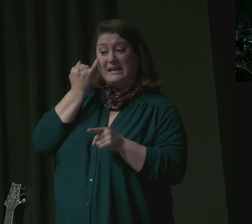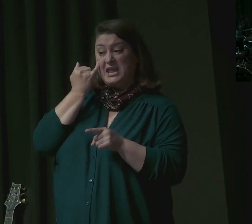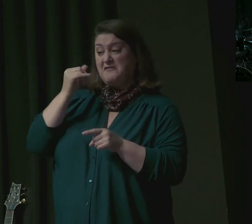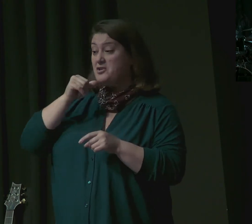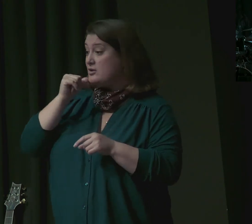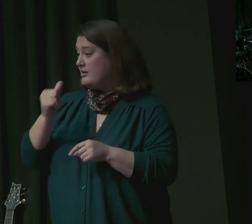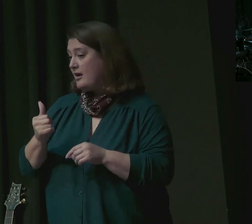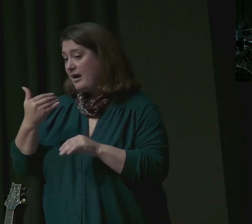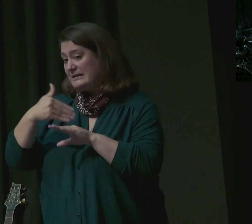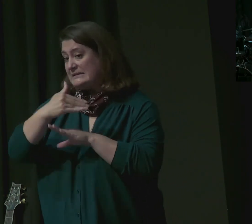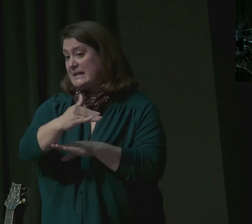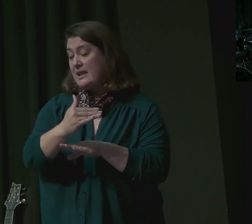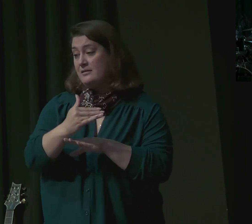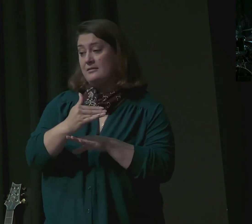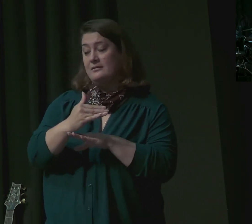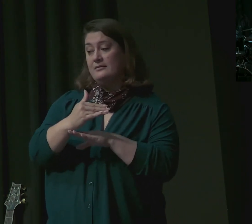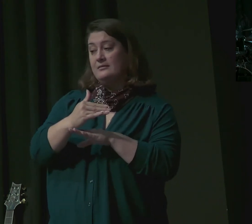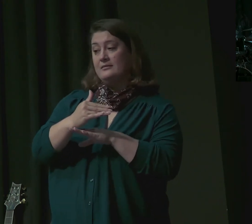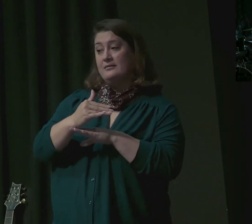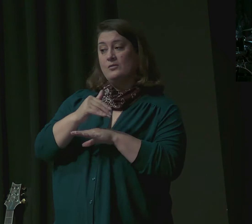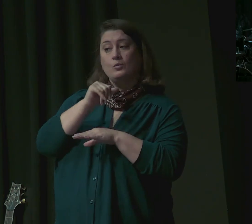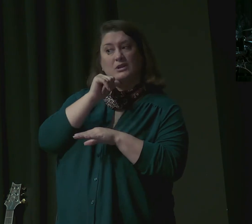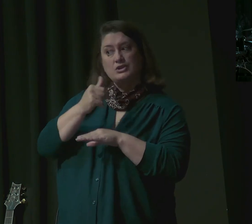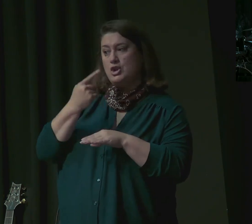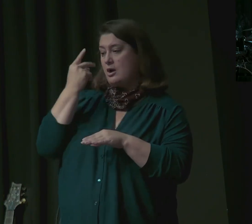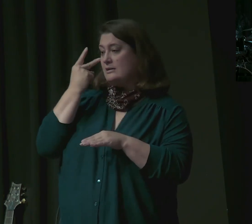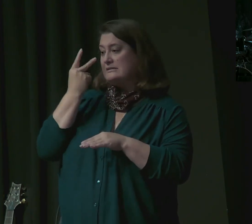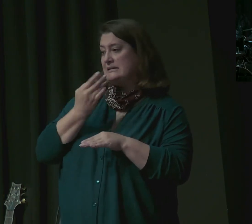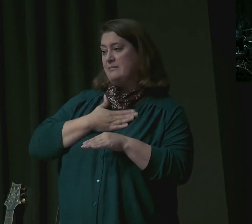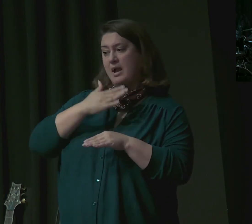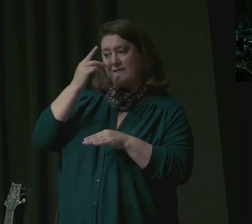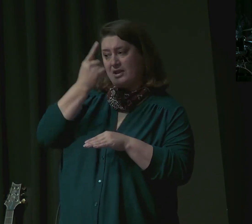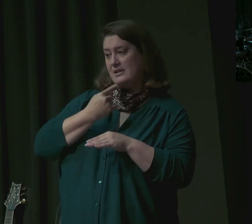man said to us, You will not see my face unless your brother is with you.